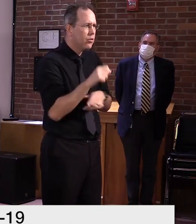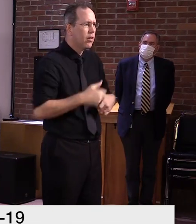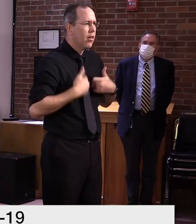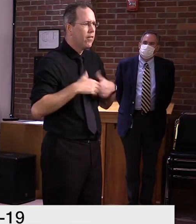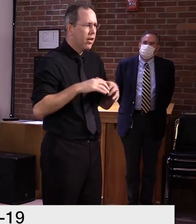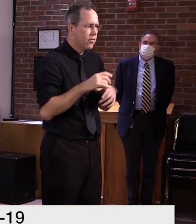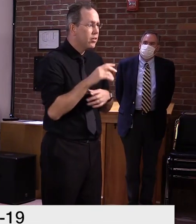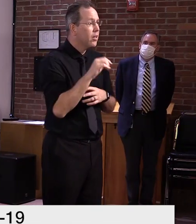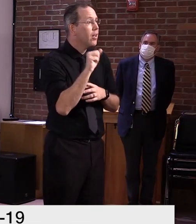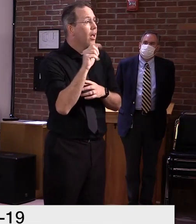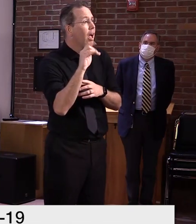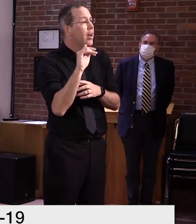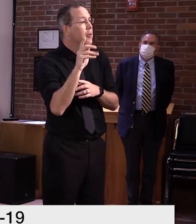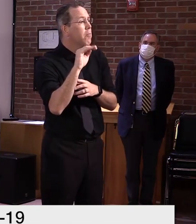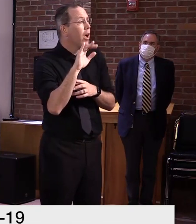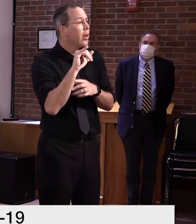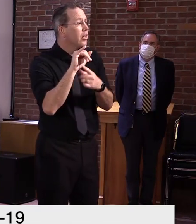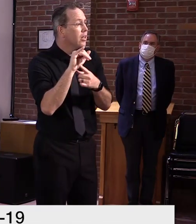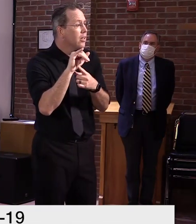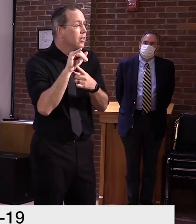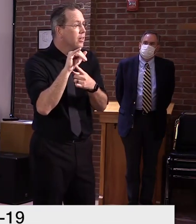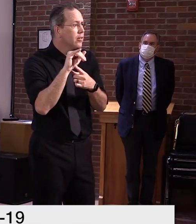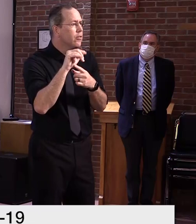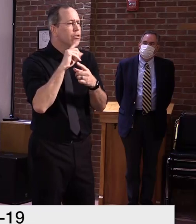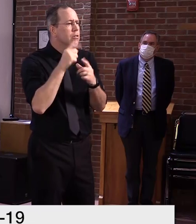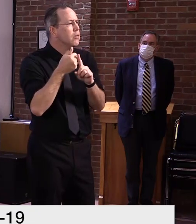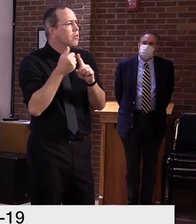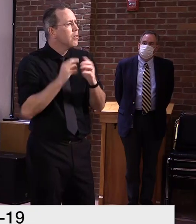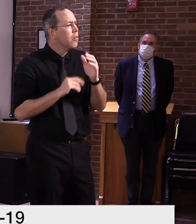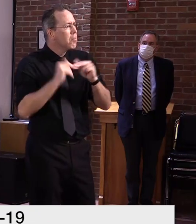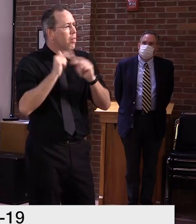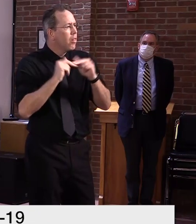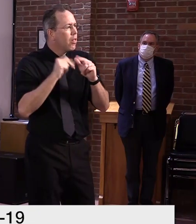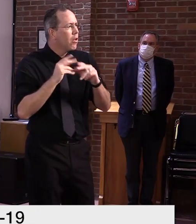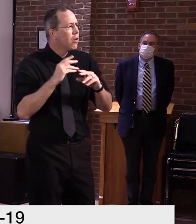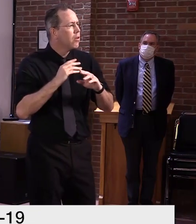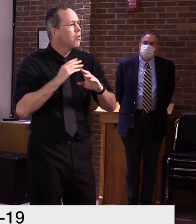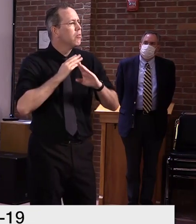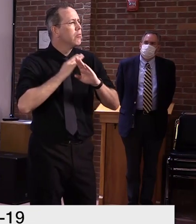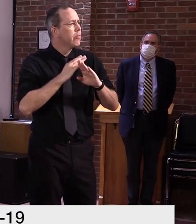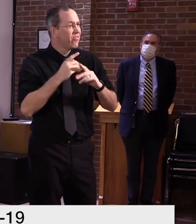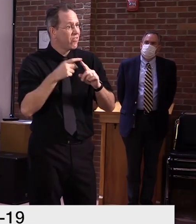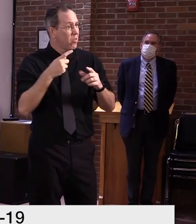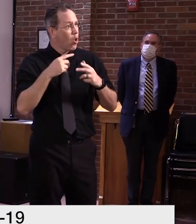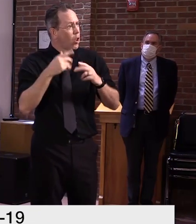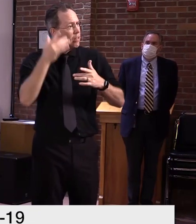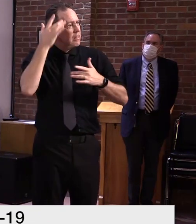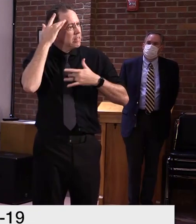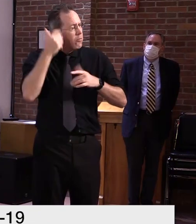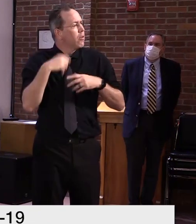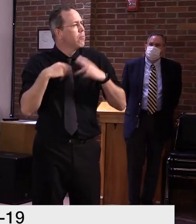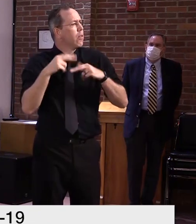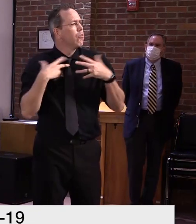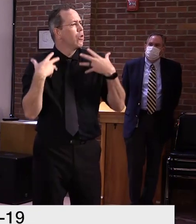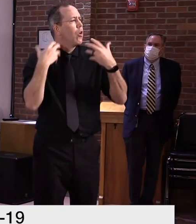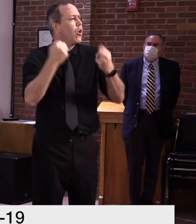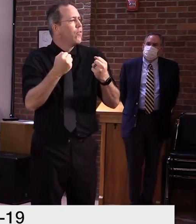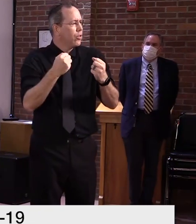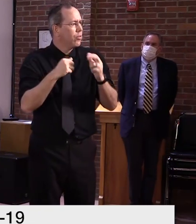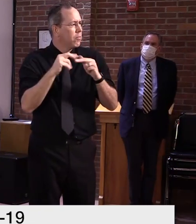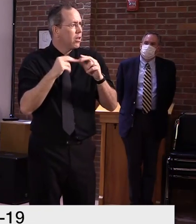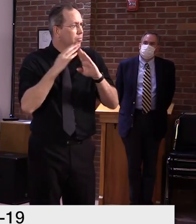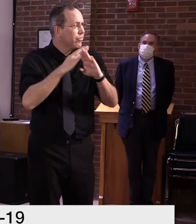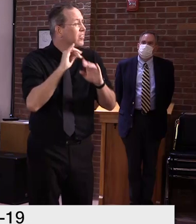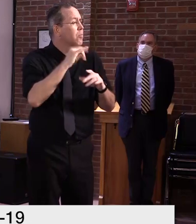what we produce in response to having an infection and with some diseases like measles, antibodies last for a long